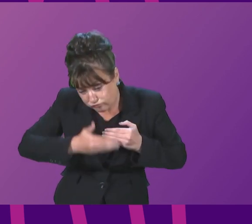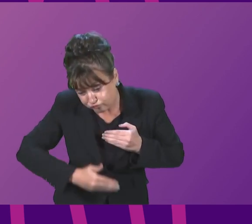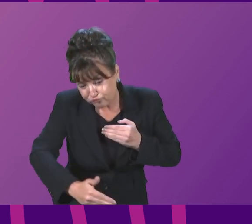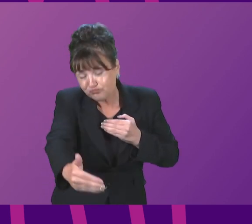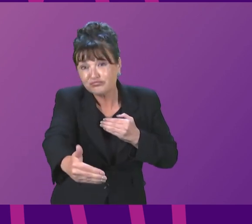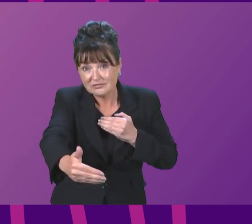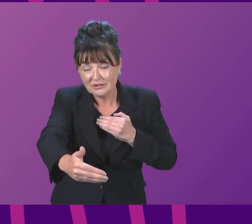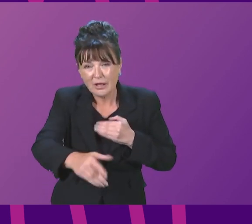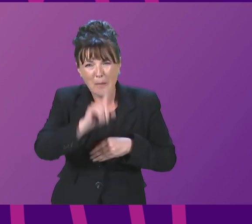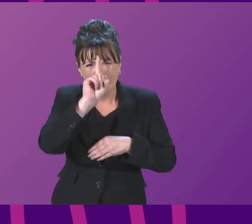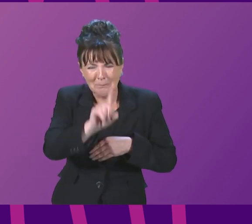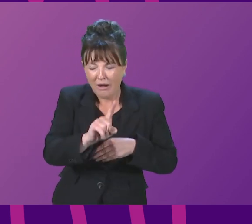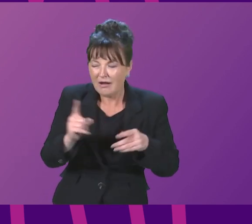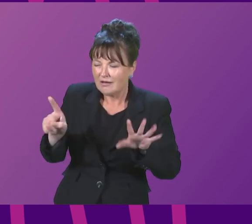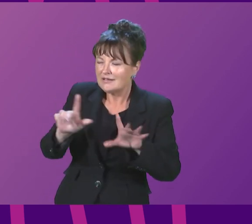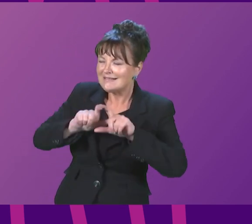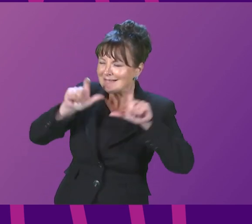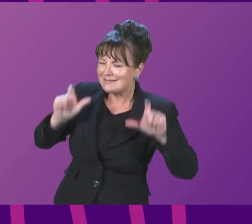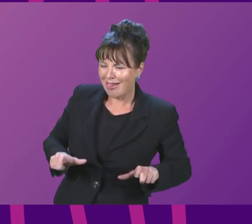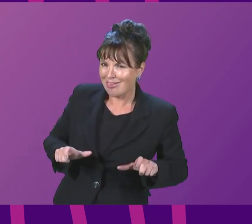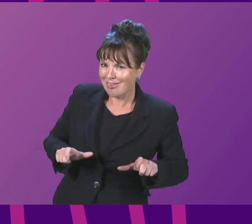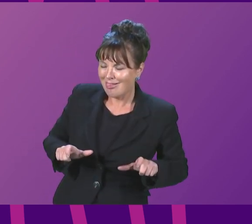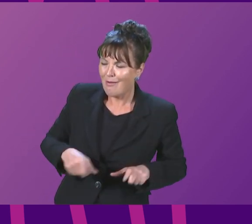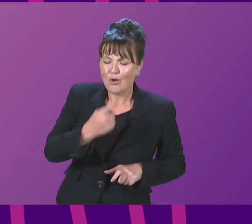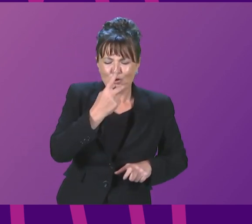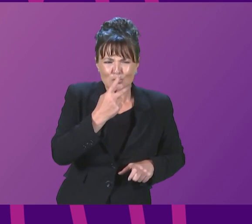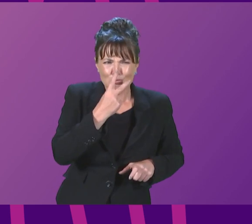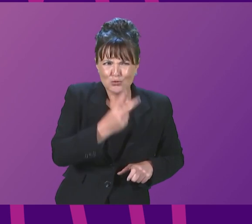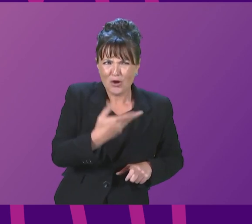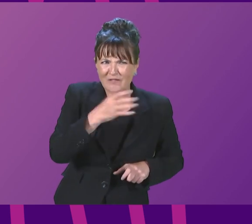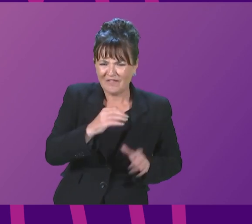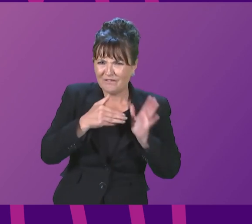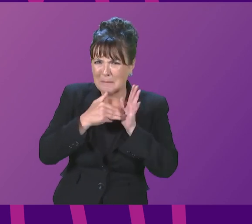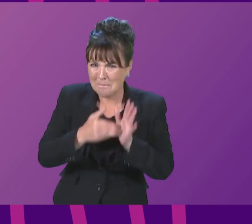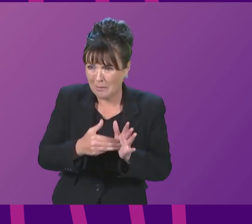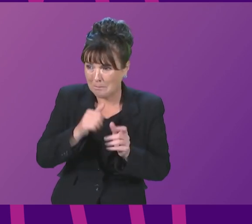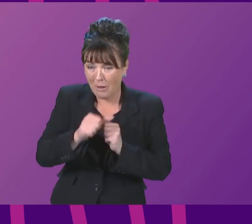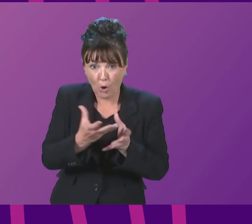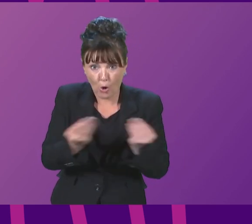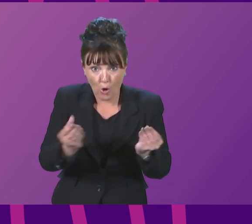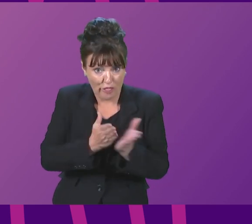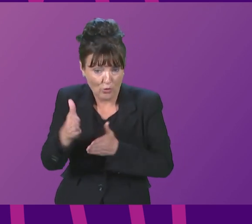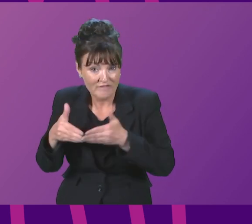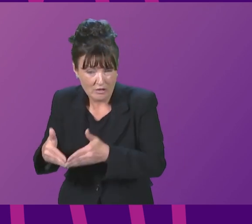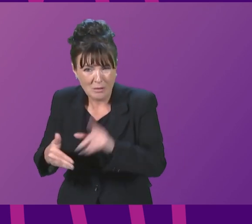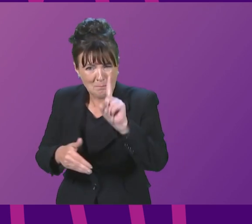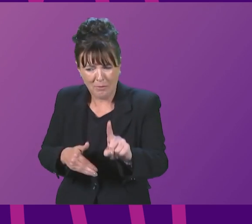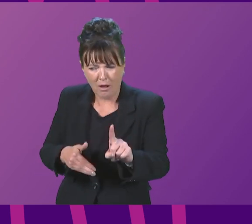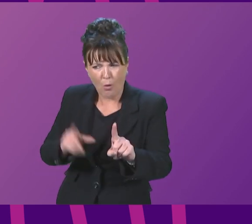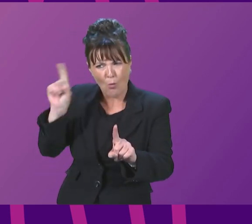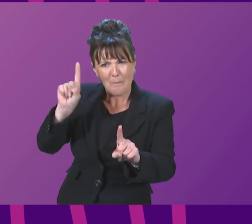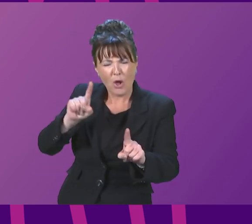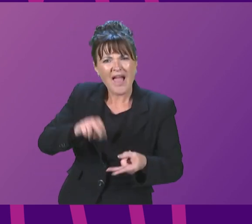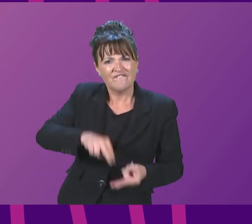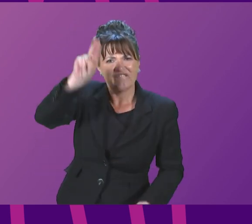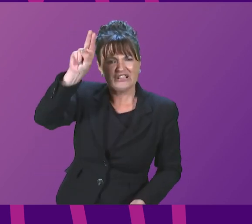rest of the £1.7 billion that her budget has been eroded by because of inflation soaring out of control under